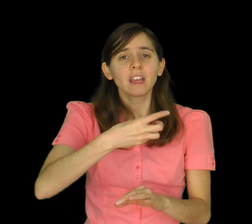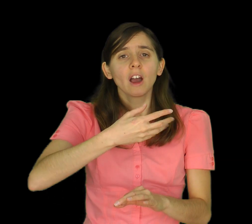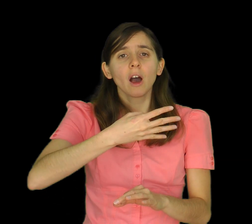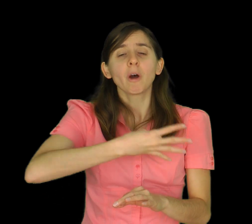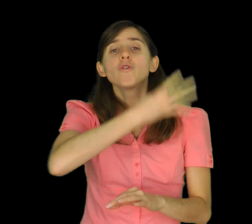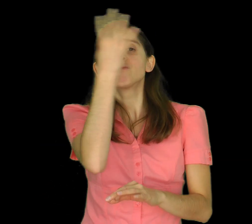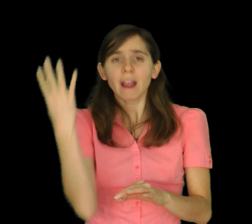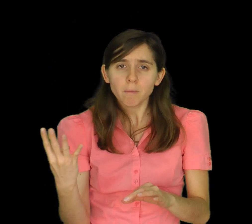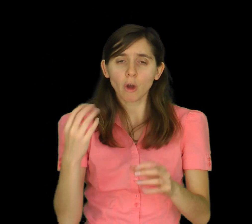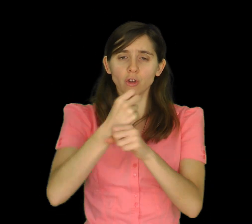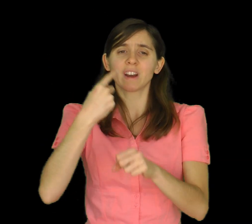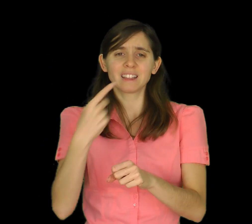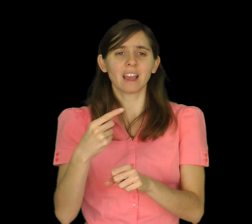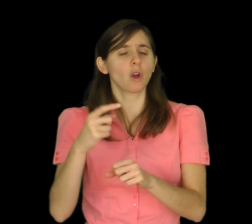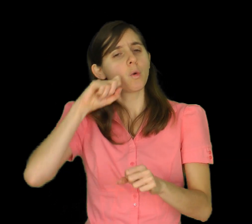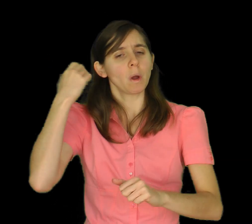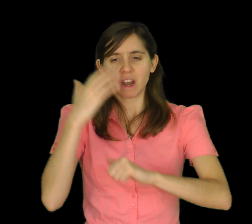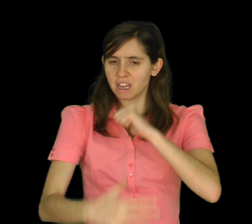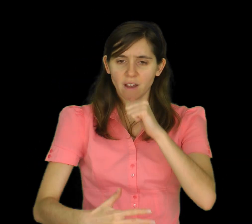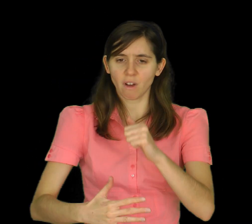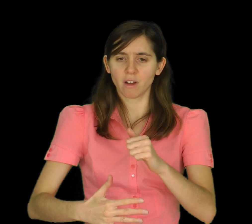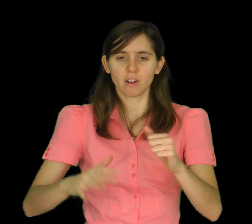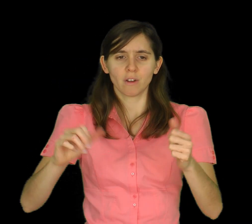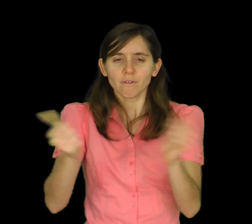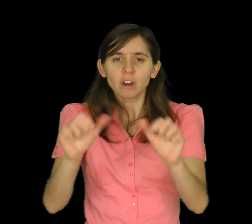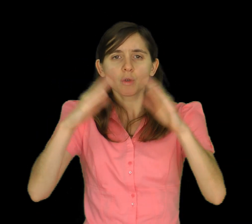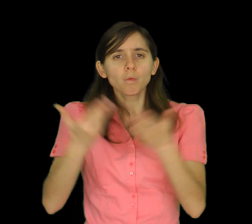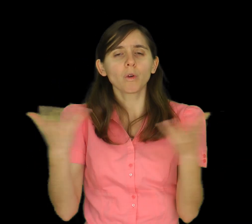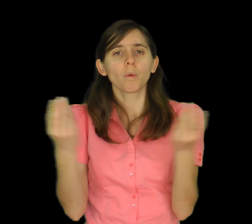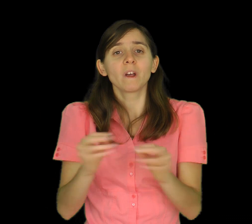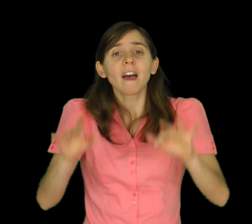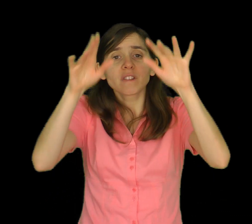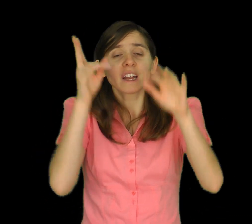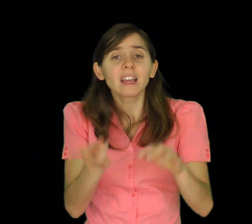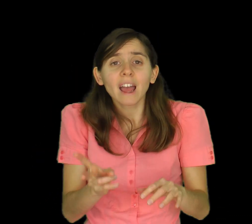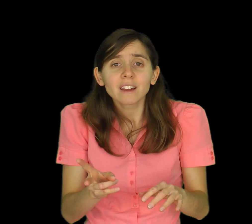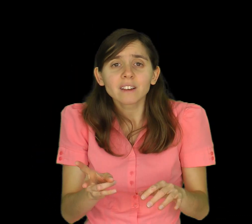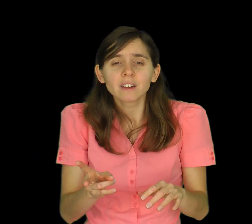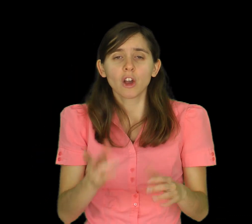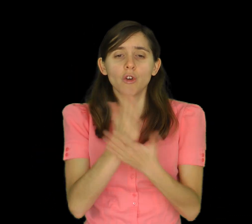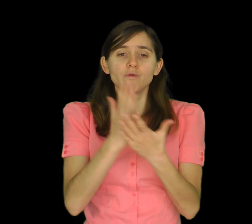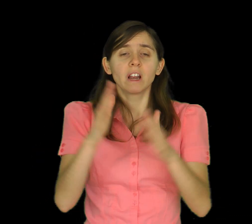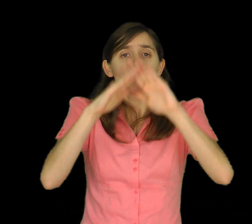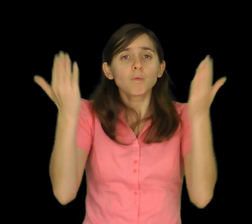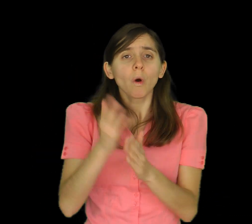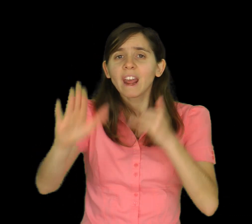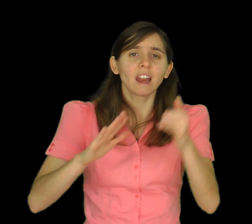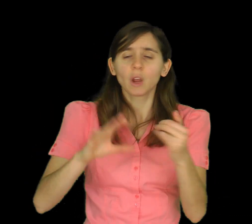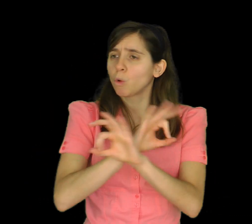destroy the world with a flood again. It won't happen. In fact, it won't be a natural disaster of any kind that ends the world. Jesus